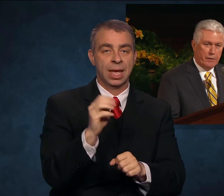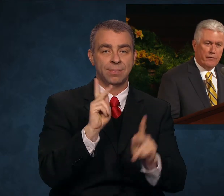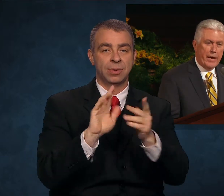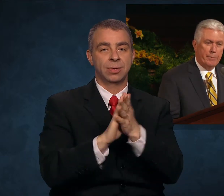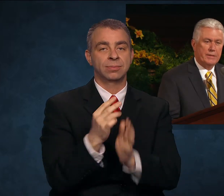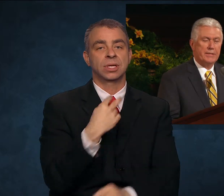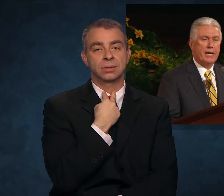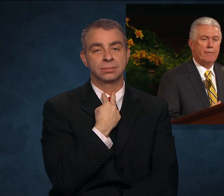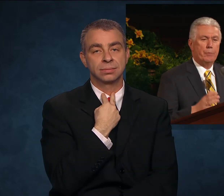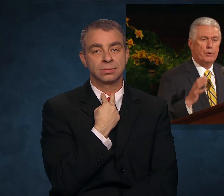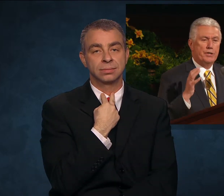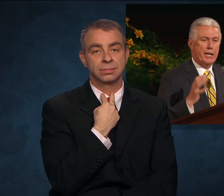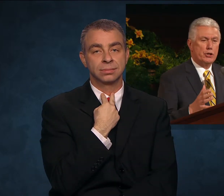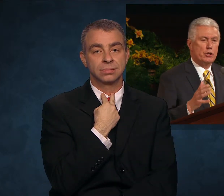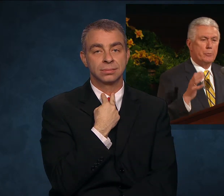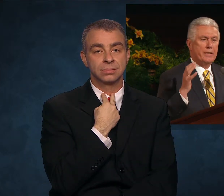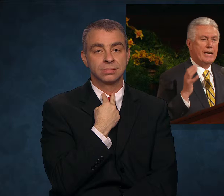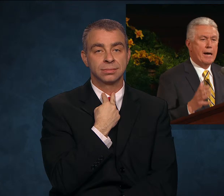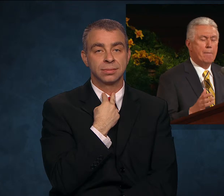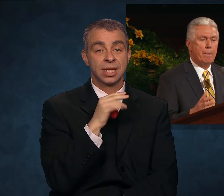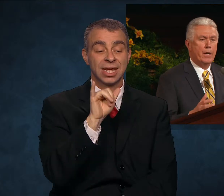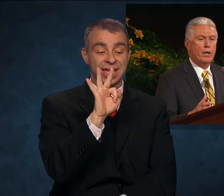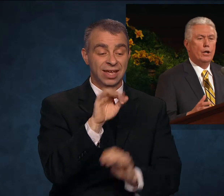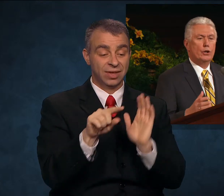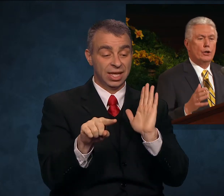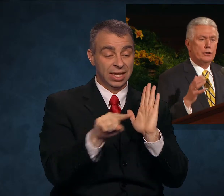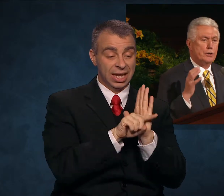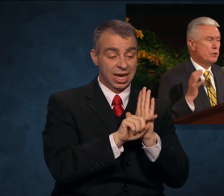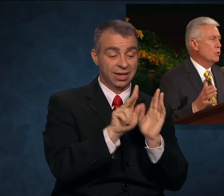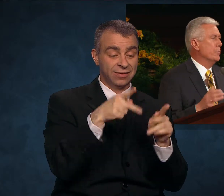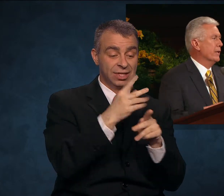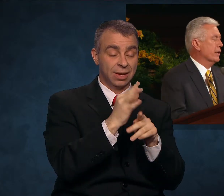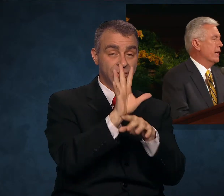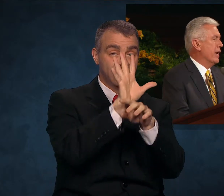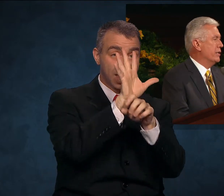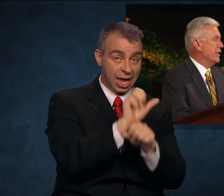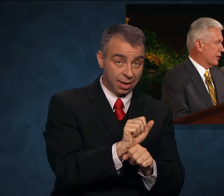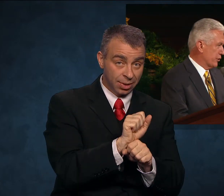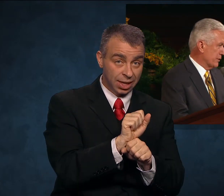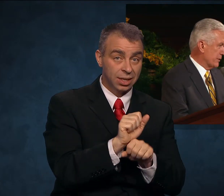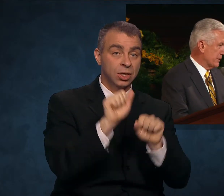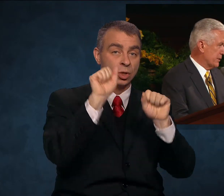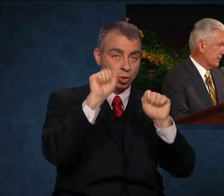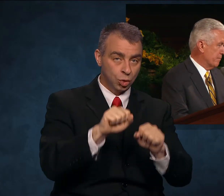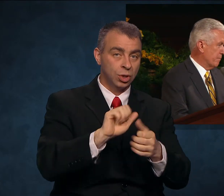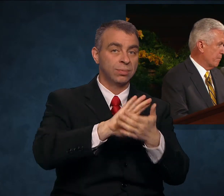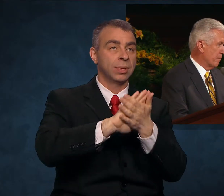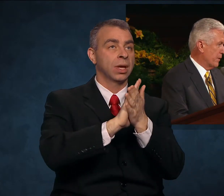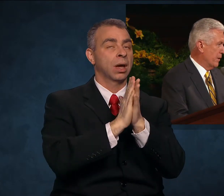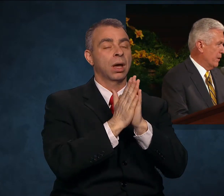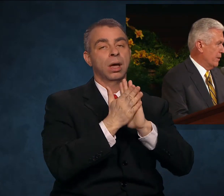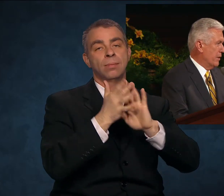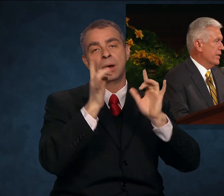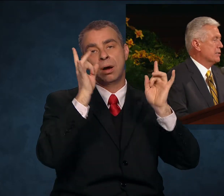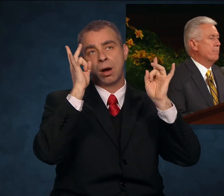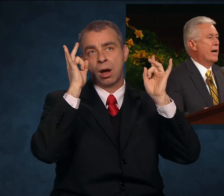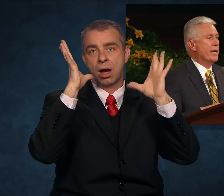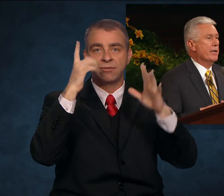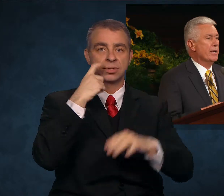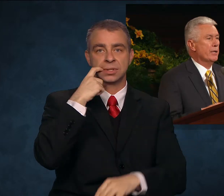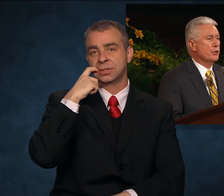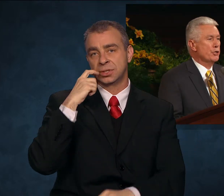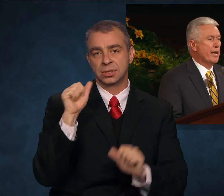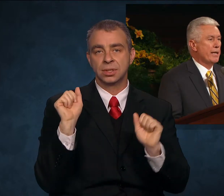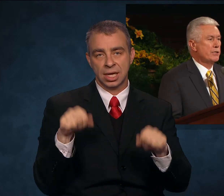Negative habits have the potential to become consuming addictions. Addictions. These